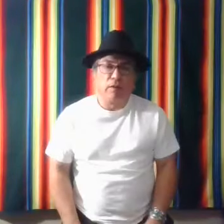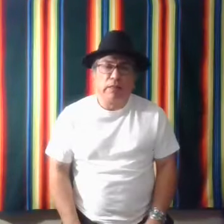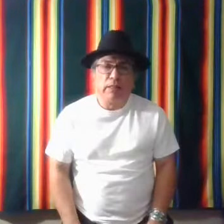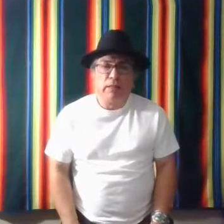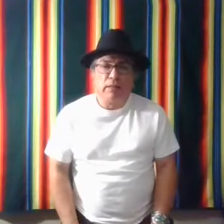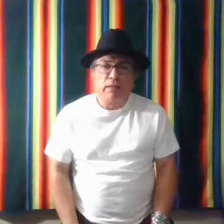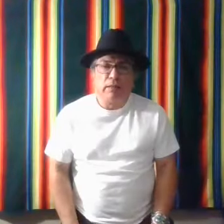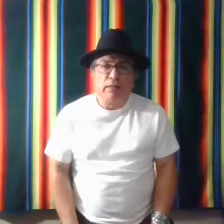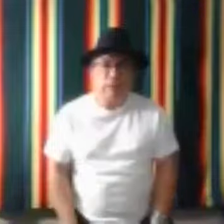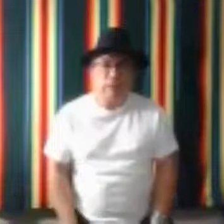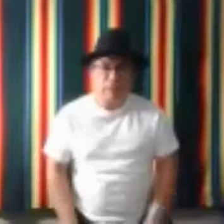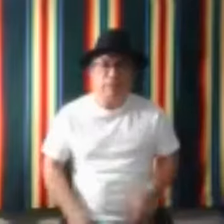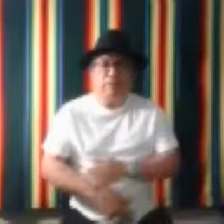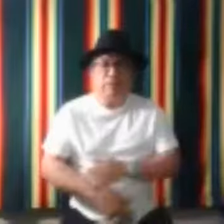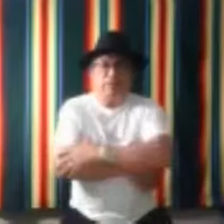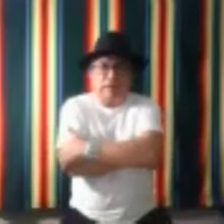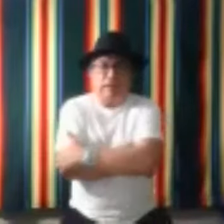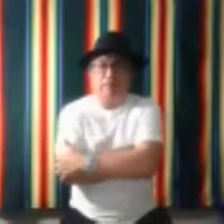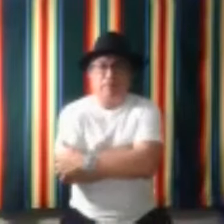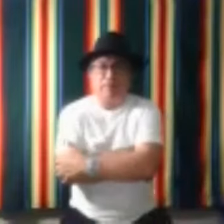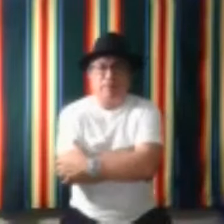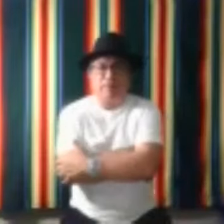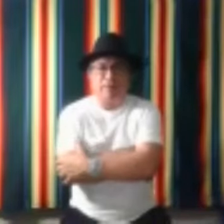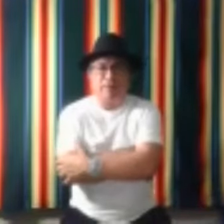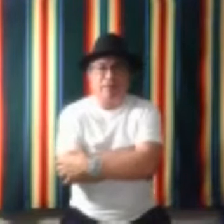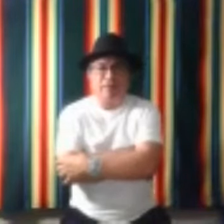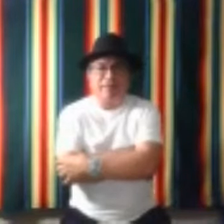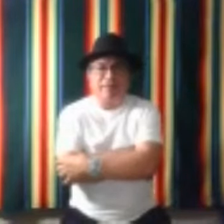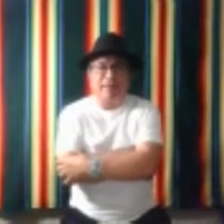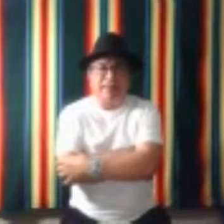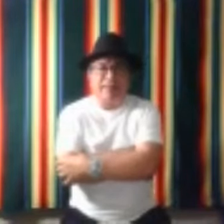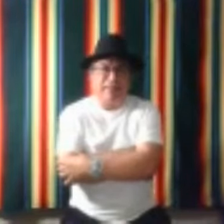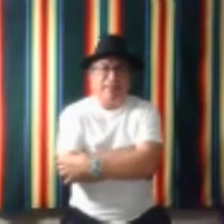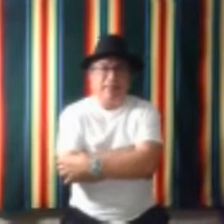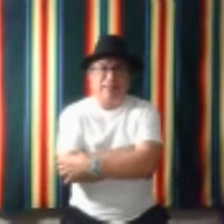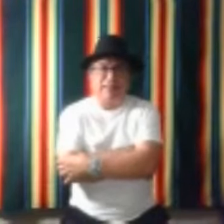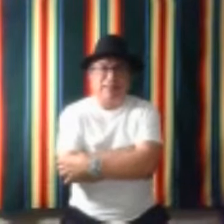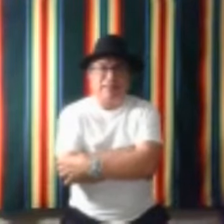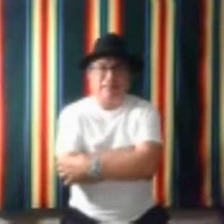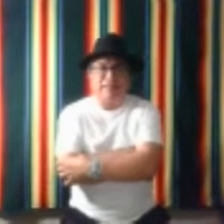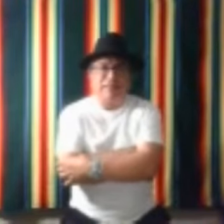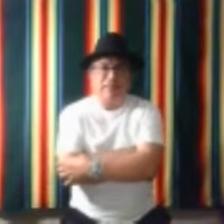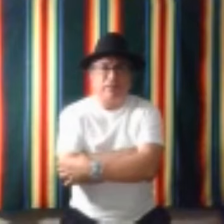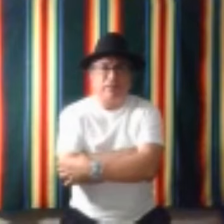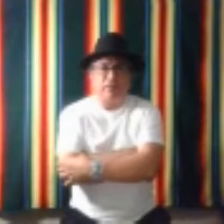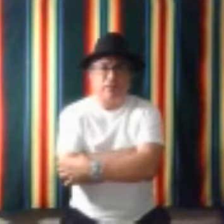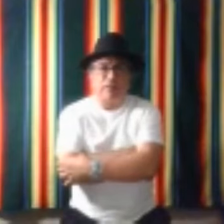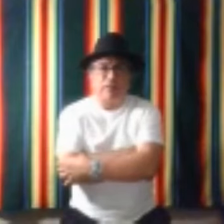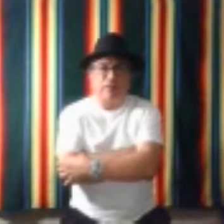okay well that that wasn't too hard to really demonstrate i guess never applied it in that